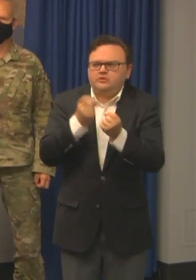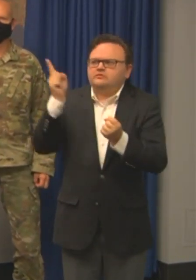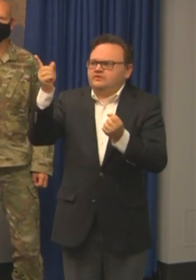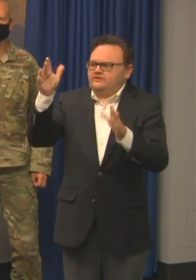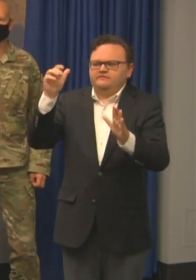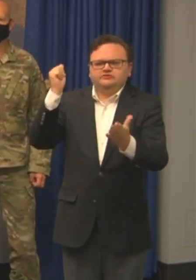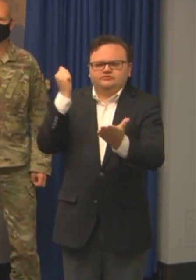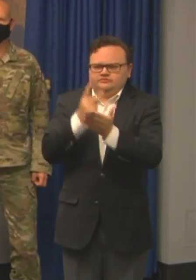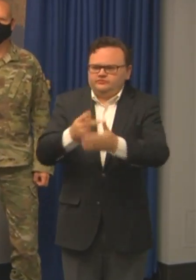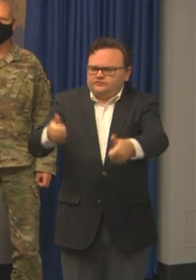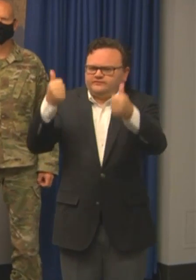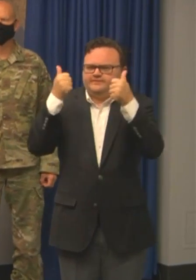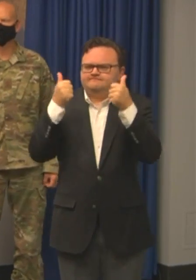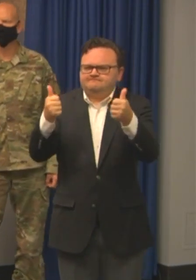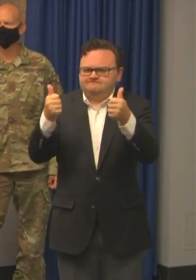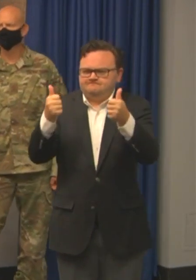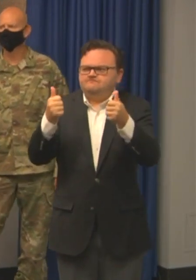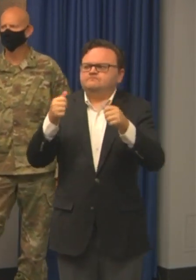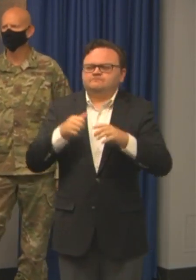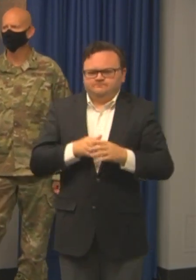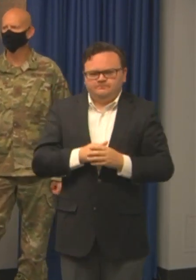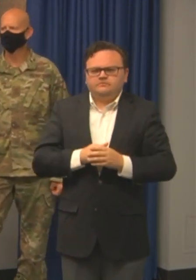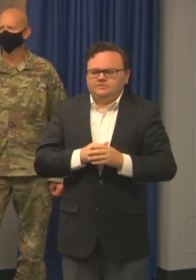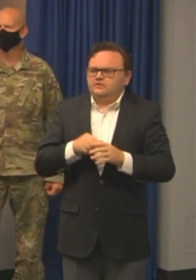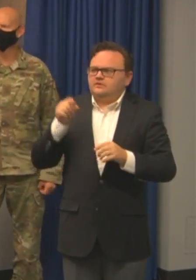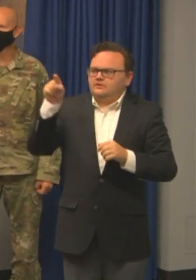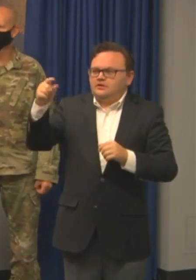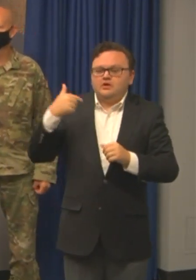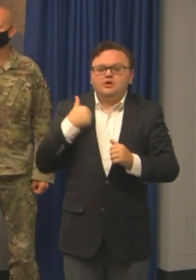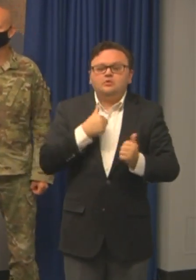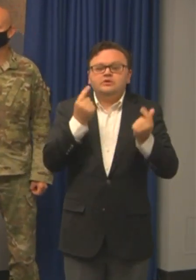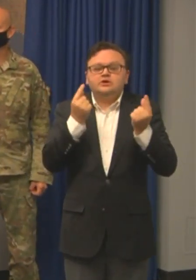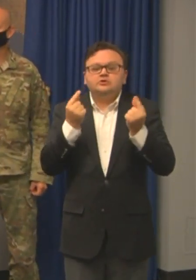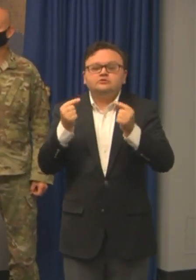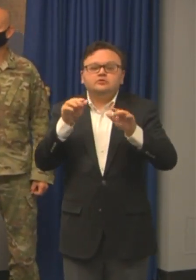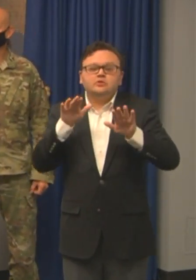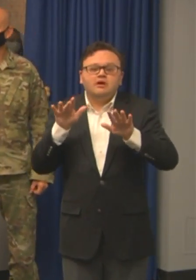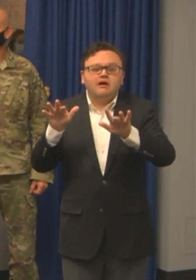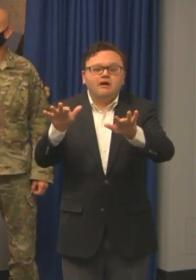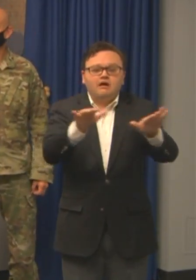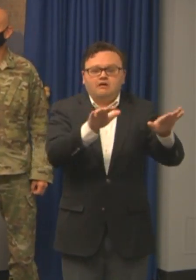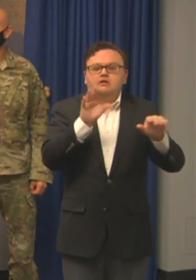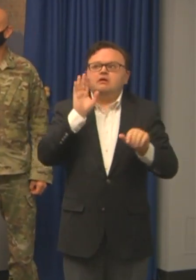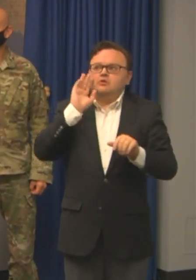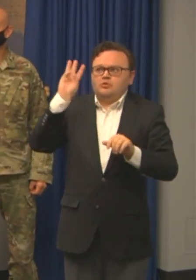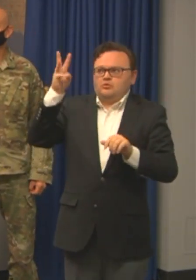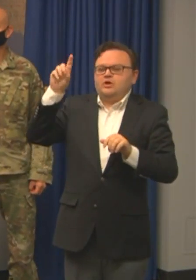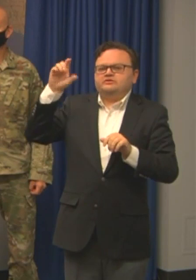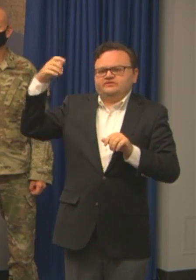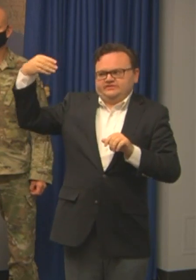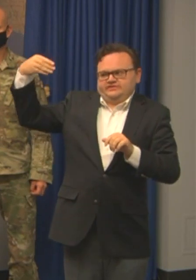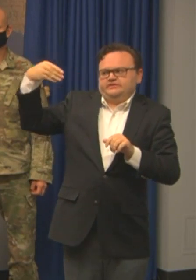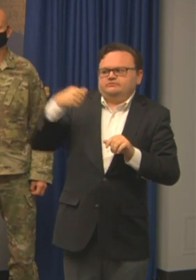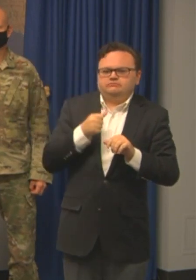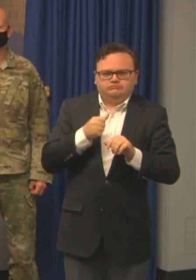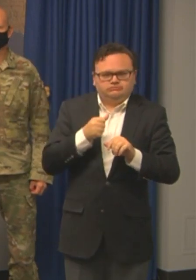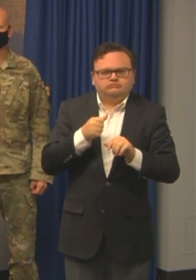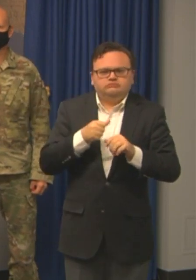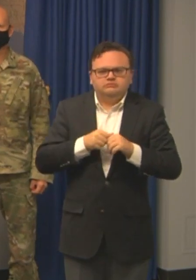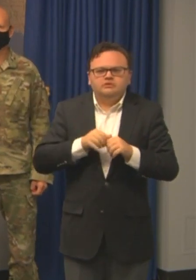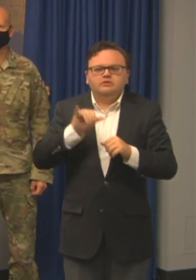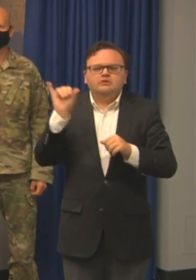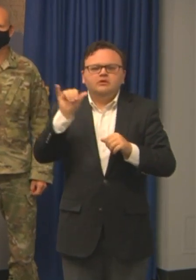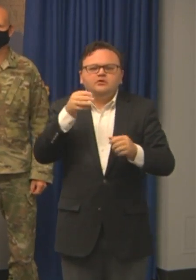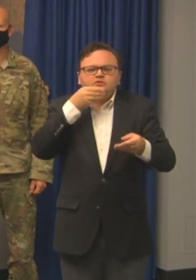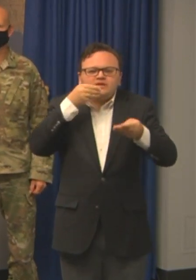contain reimbursement for direct federal assistance as well as all the mass care. So the feeding